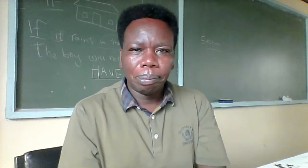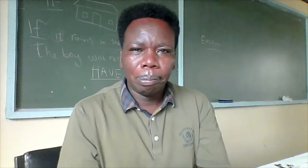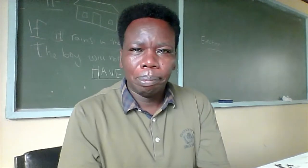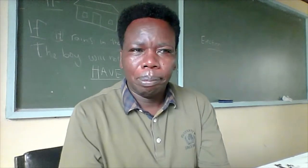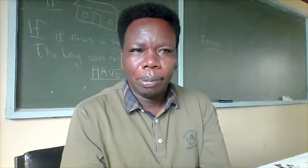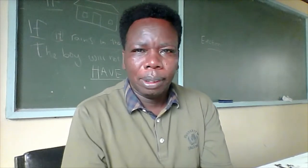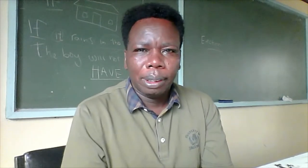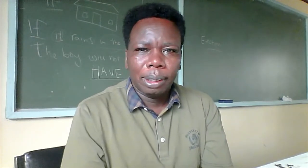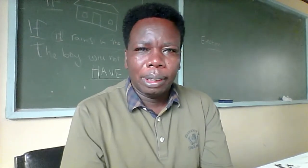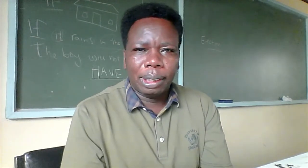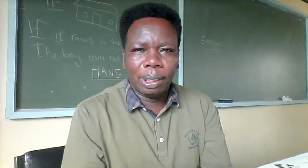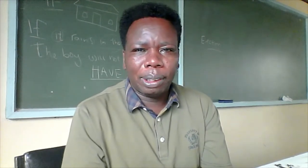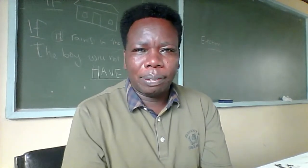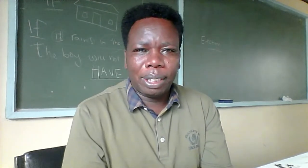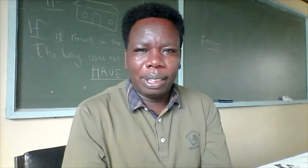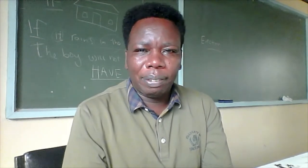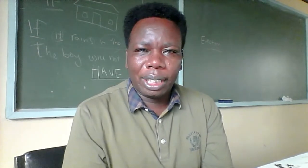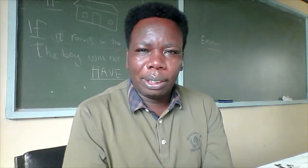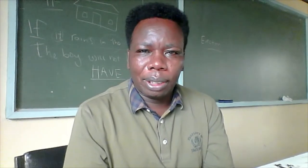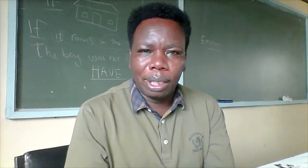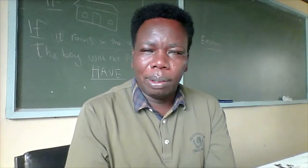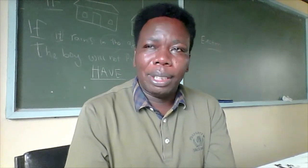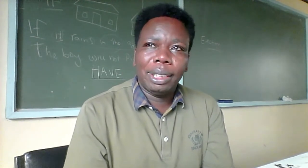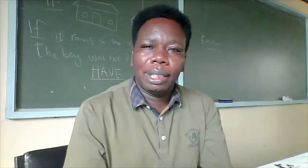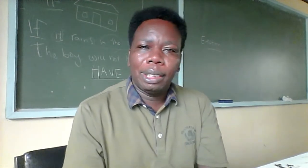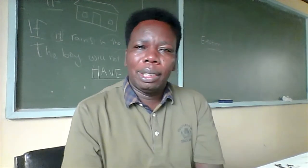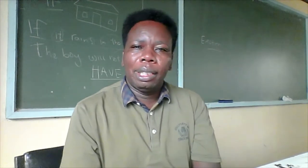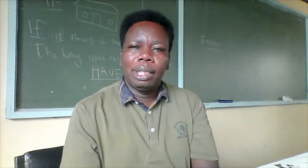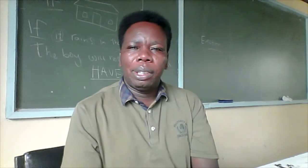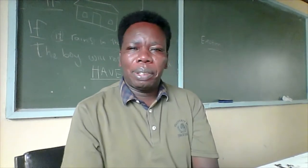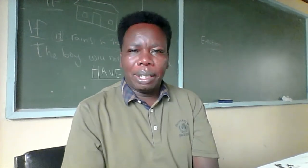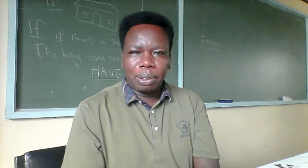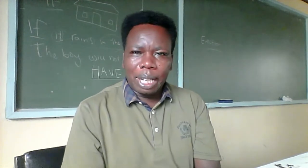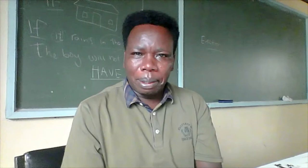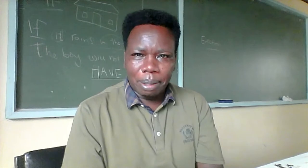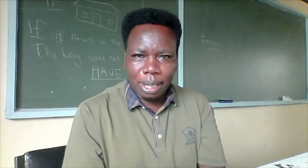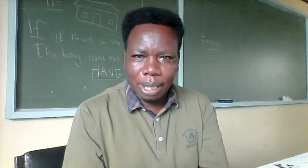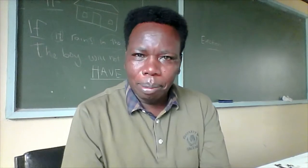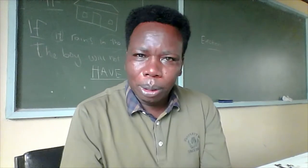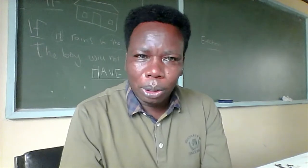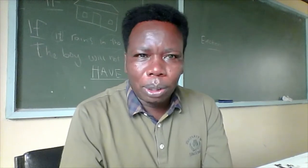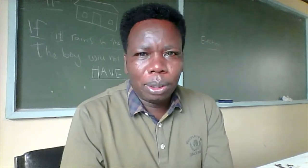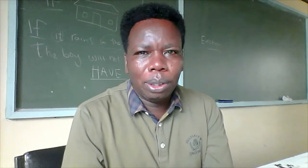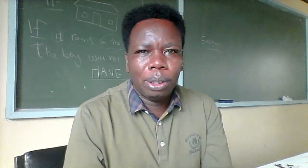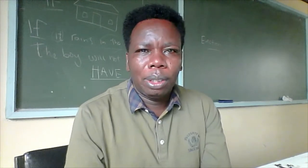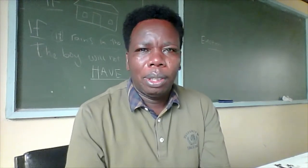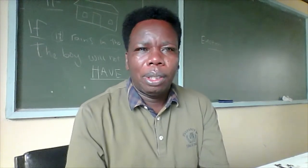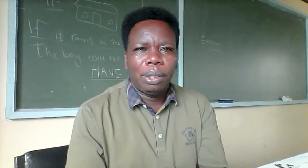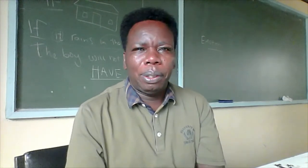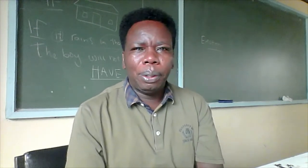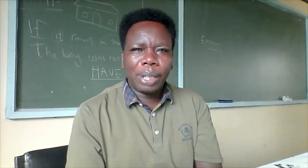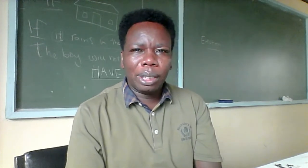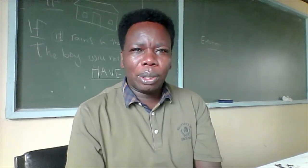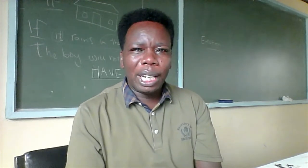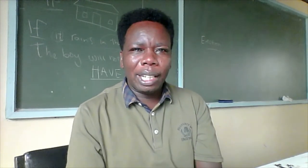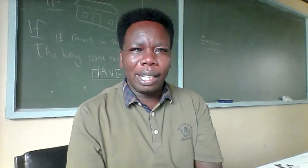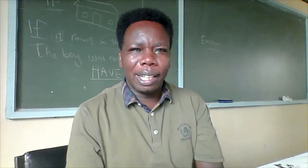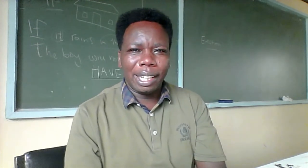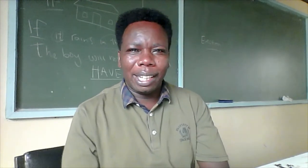it's not very difficult you can do it you can try your name also you can try the